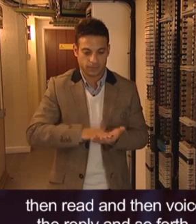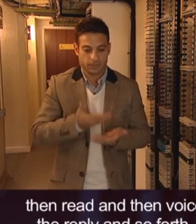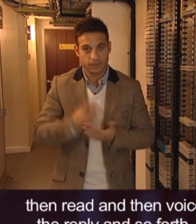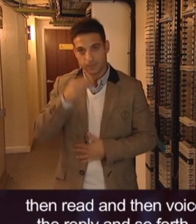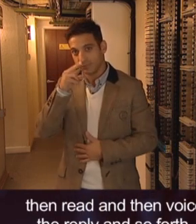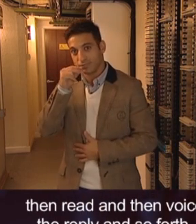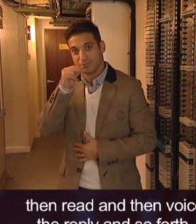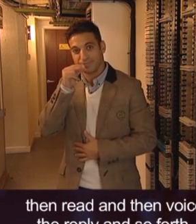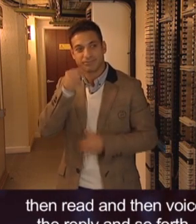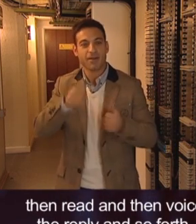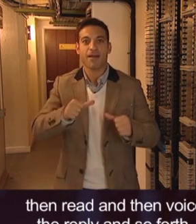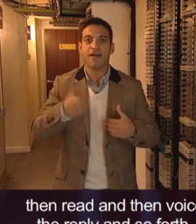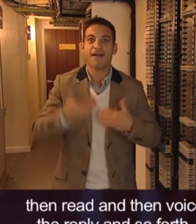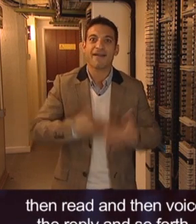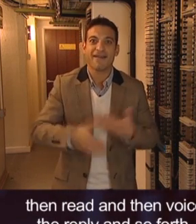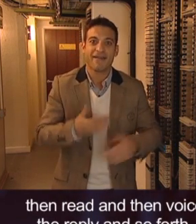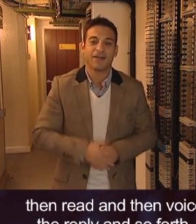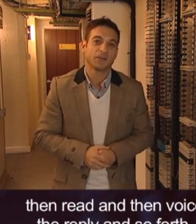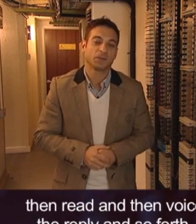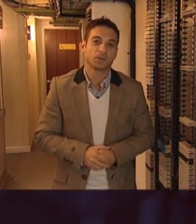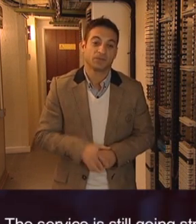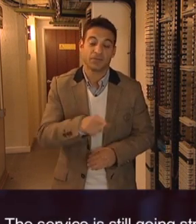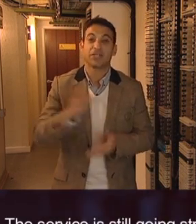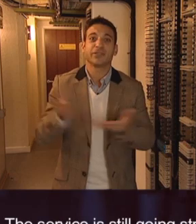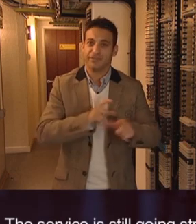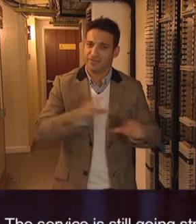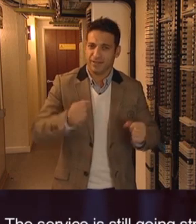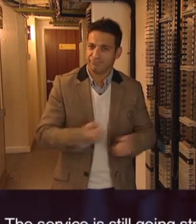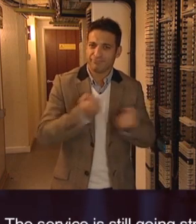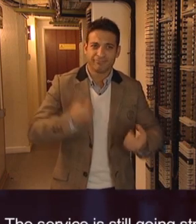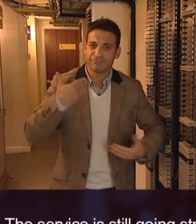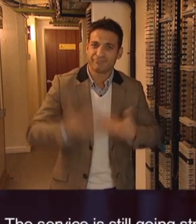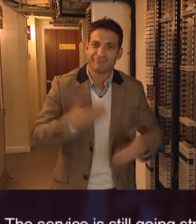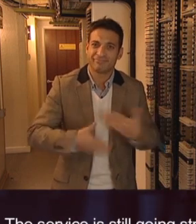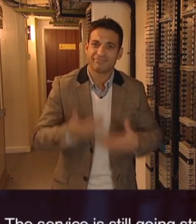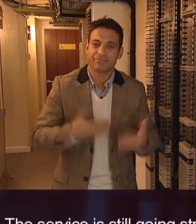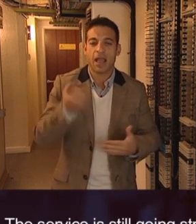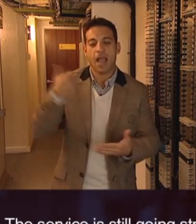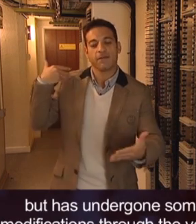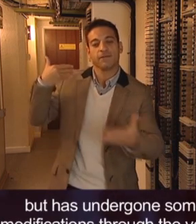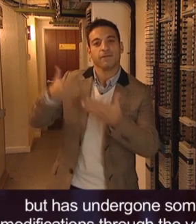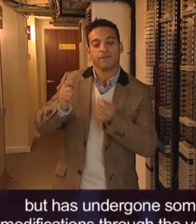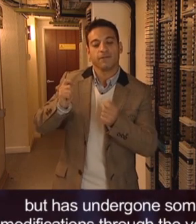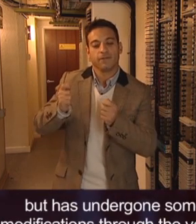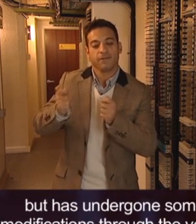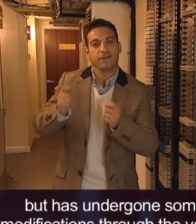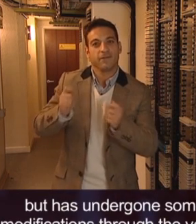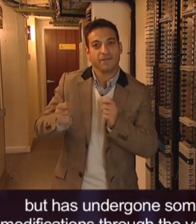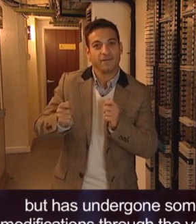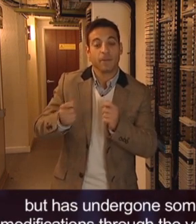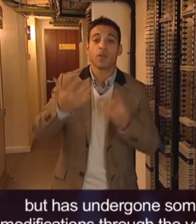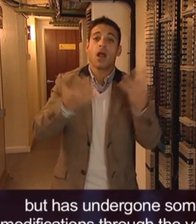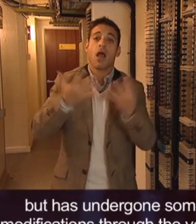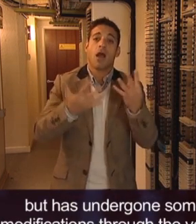then read and then voice the reply and so forth. The service is still going strong but has undergone some